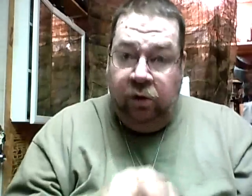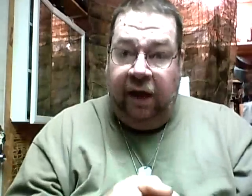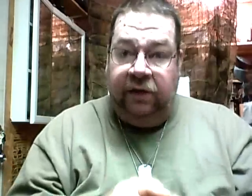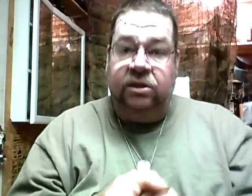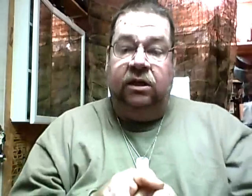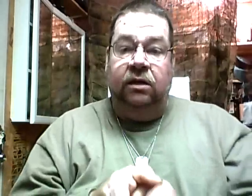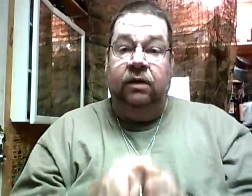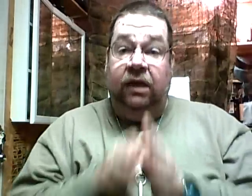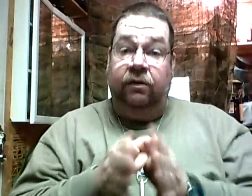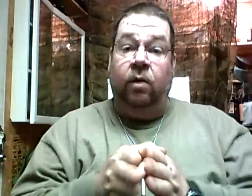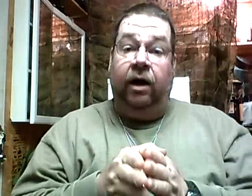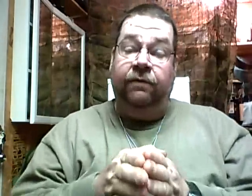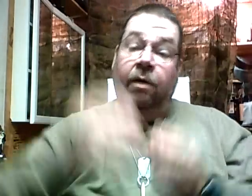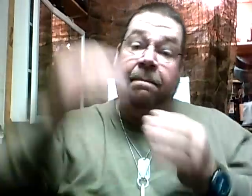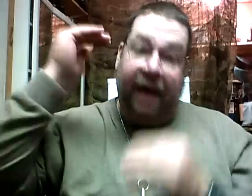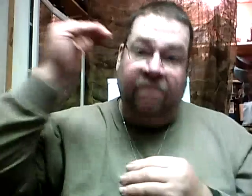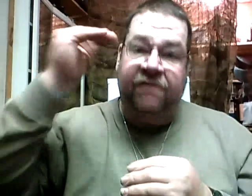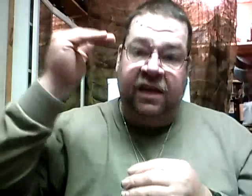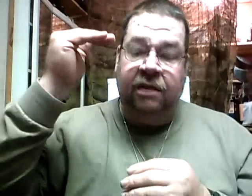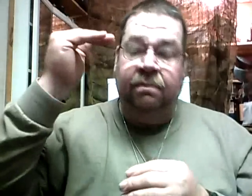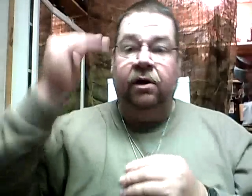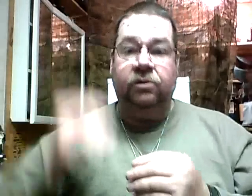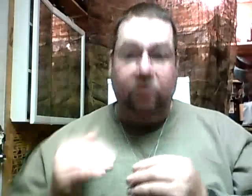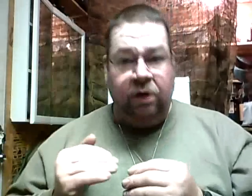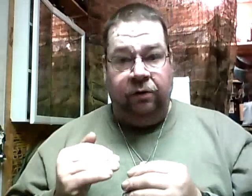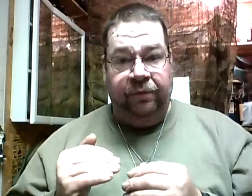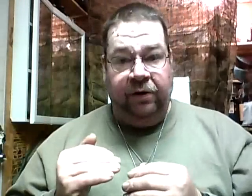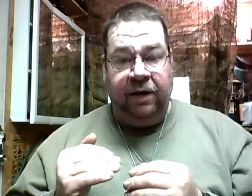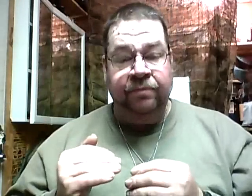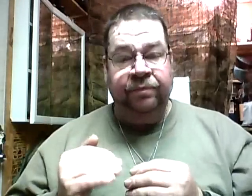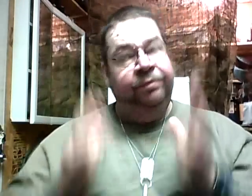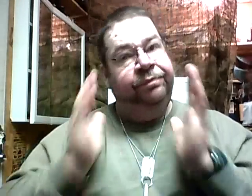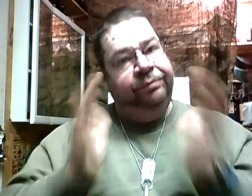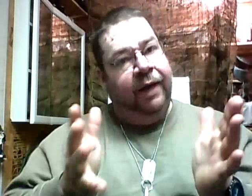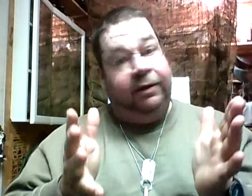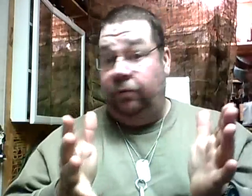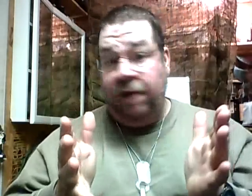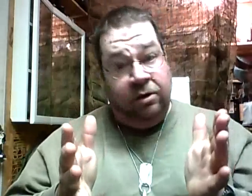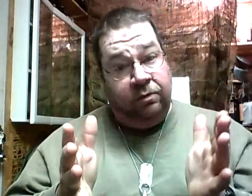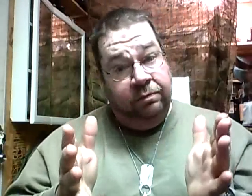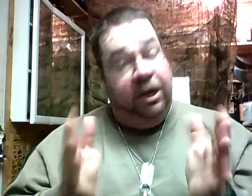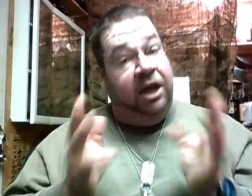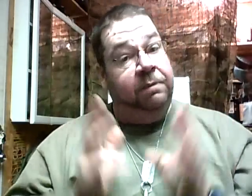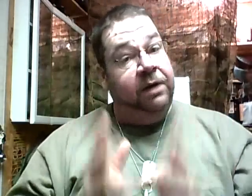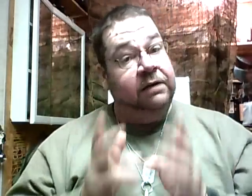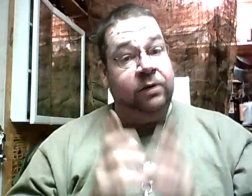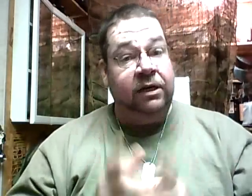you like to see given away for about 50 bucks or under? Okay? I don't know. It depends between